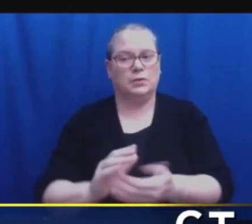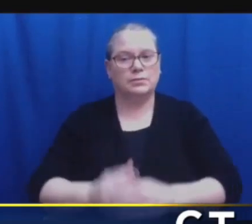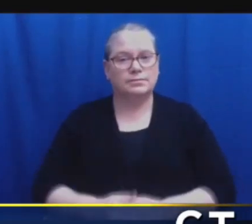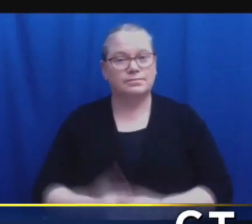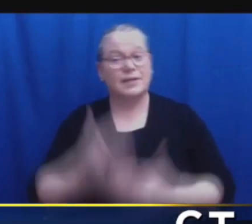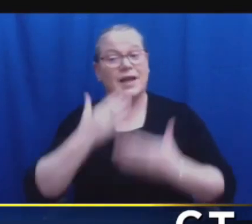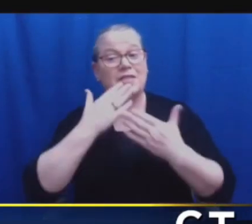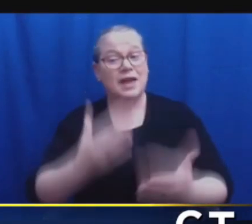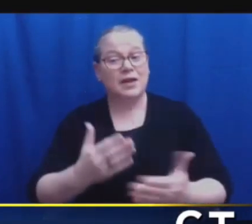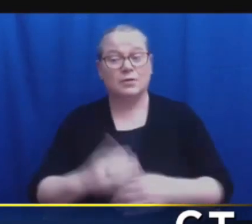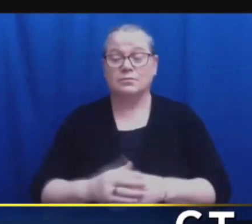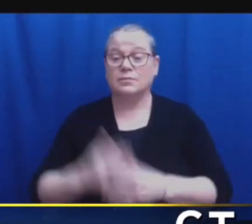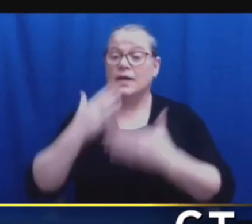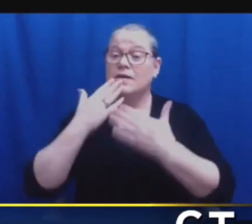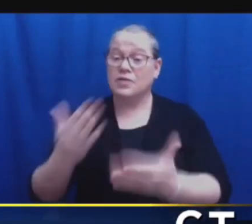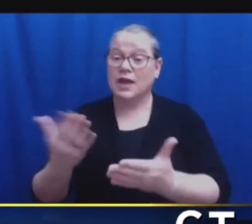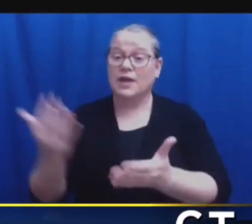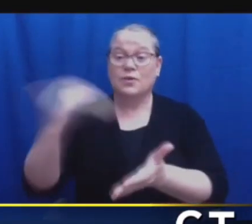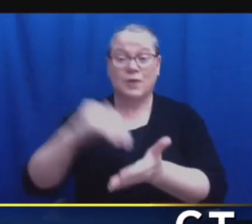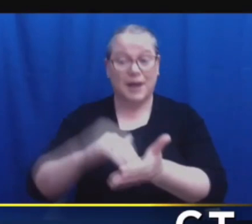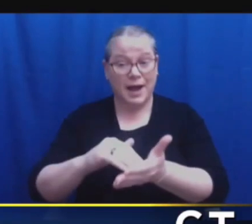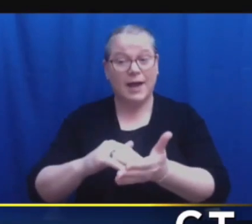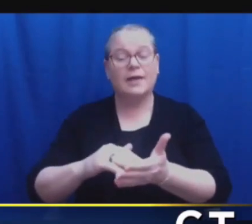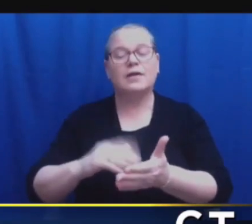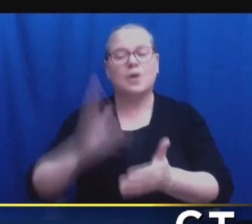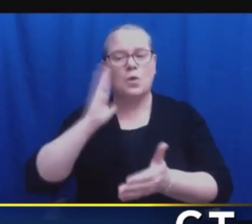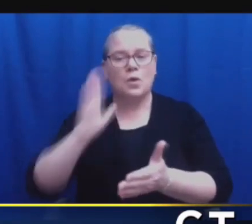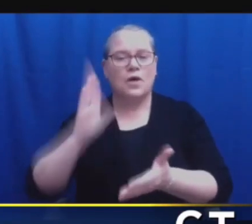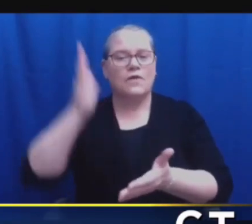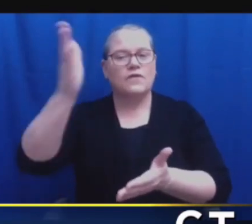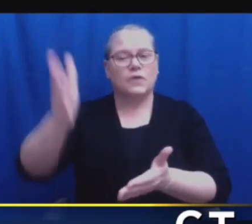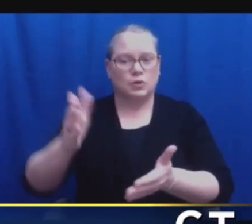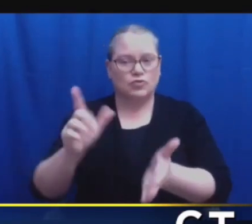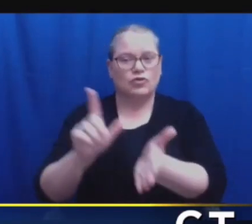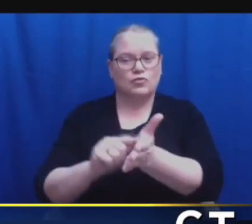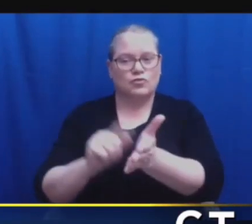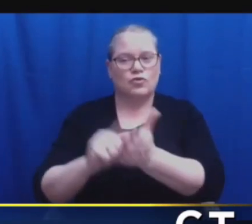Thank you, everyone. We'll have an update on a future press conference later this afternoon. Thank you again.